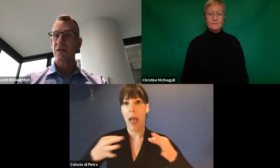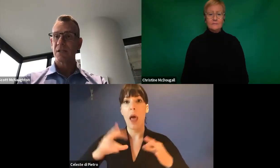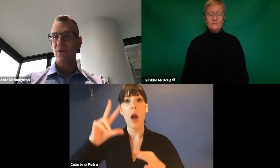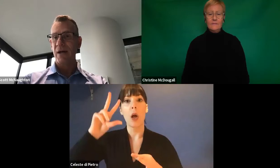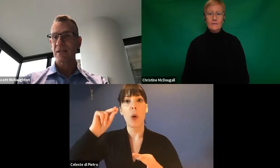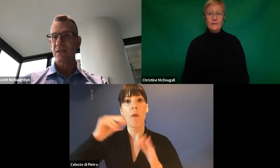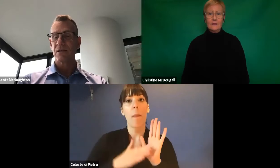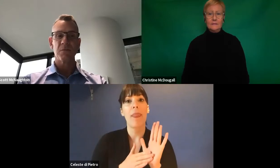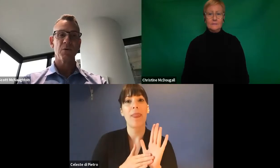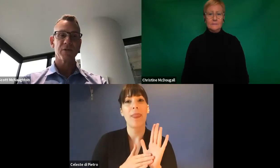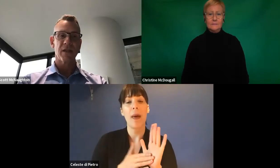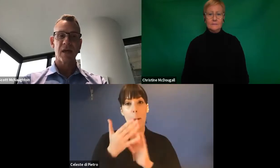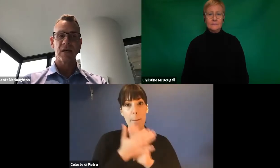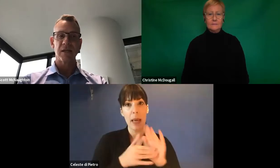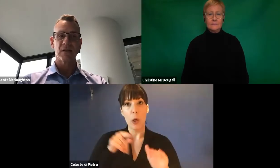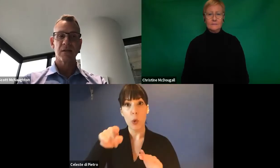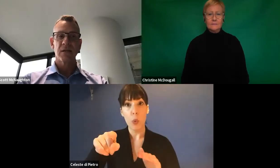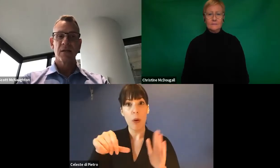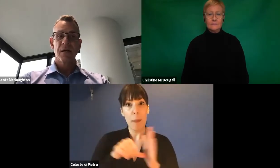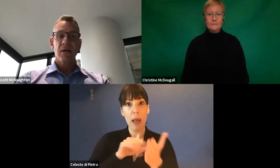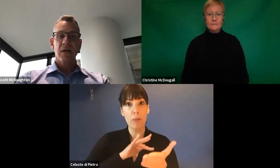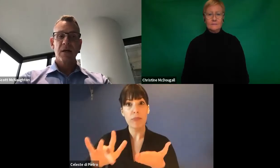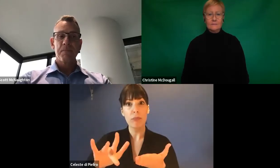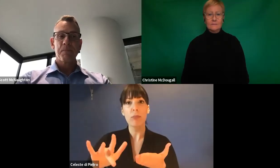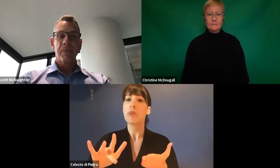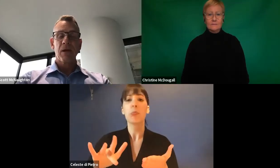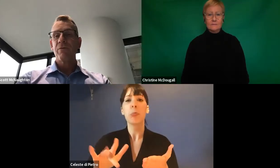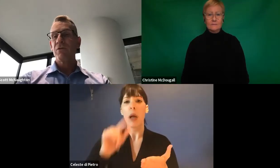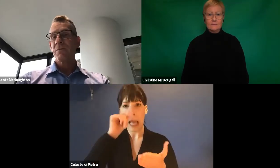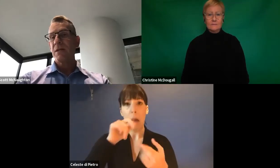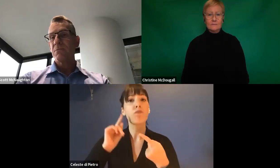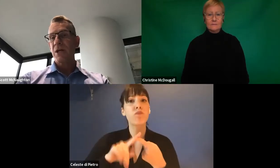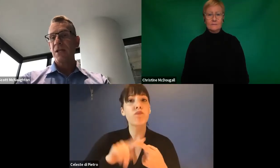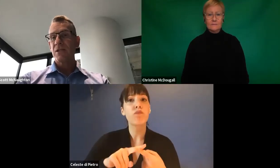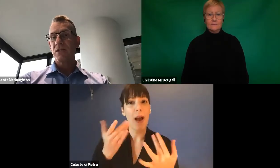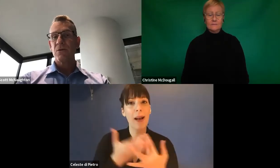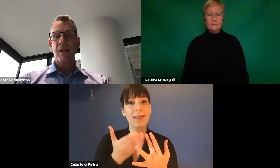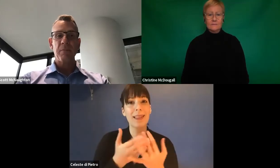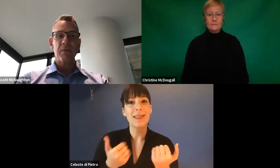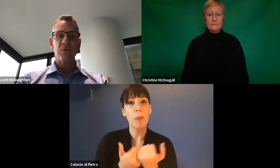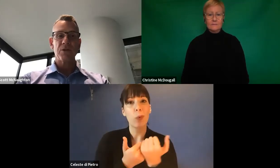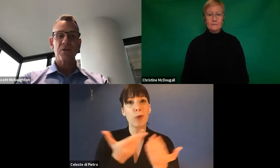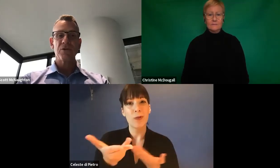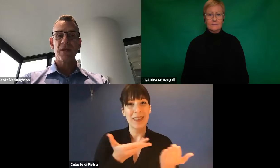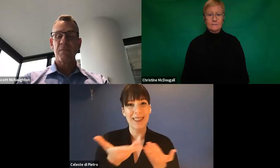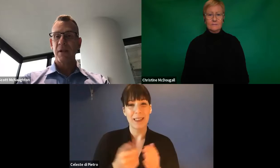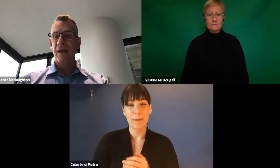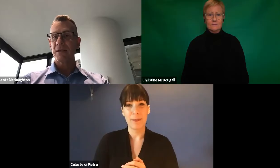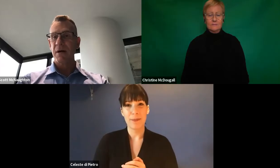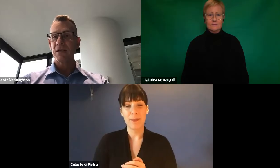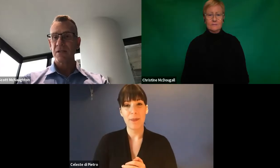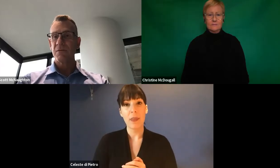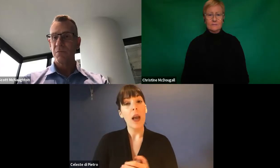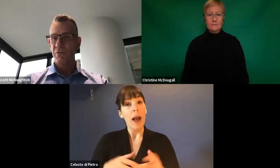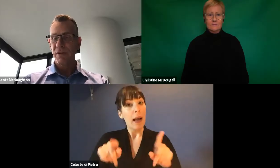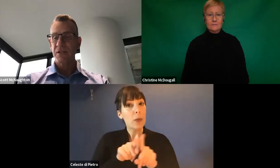can continue to access the supports that they need. We've also made some changes to allow people to use their plans